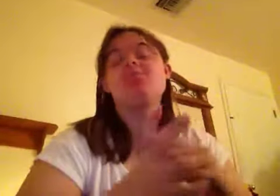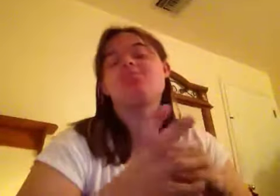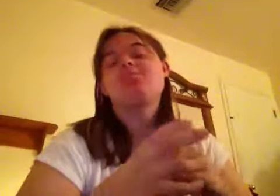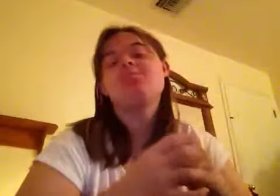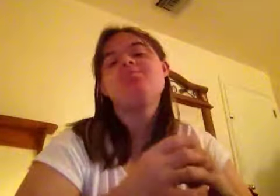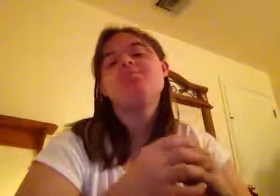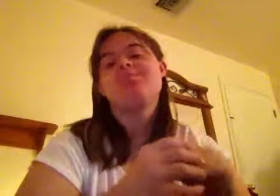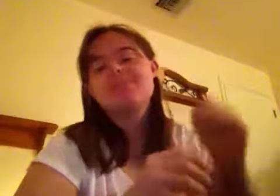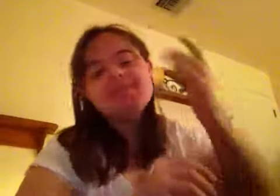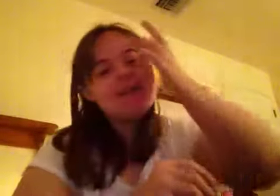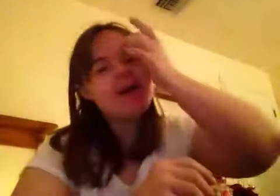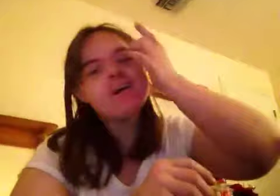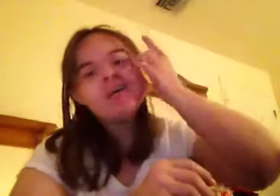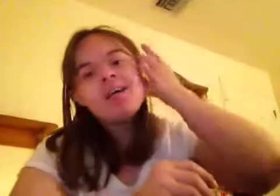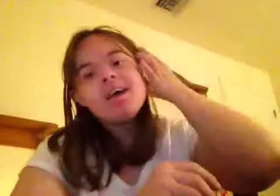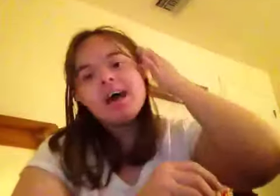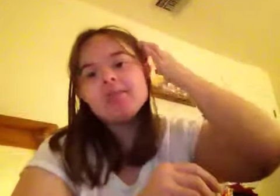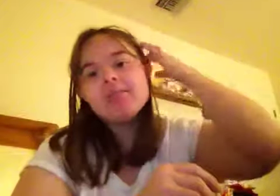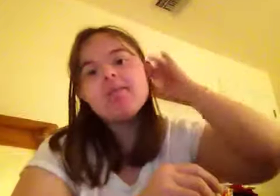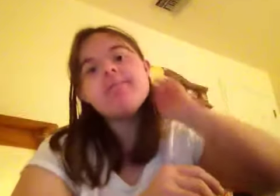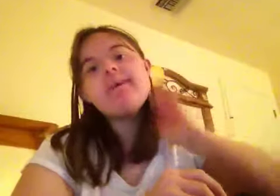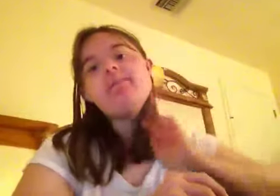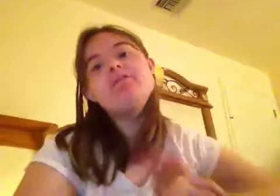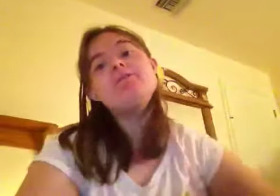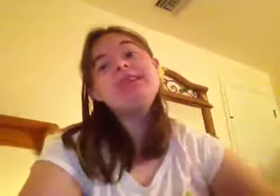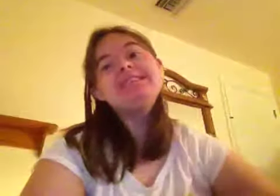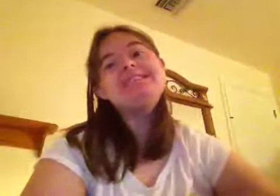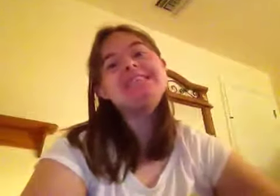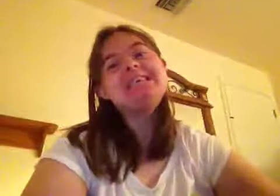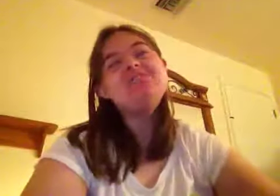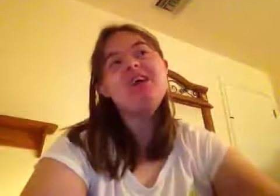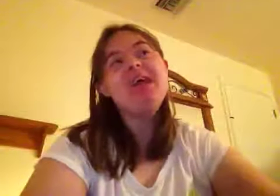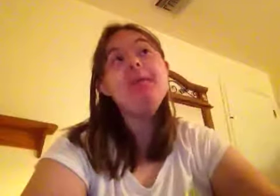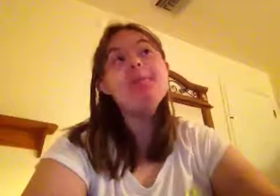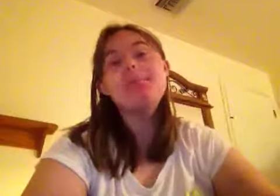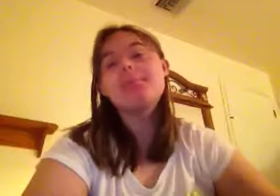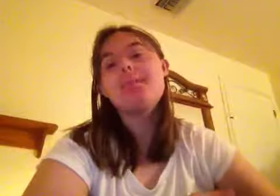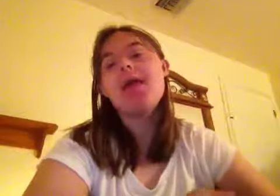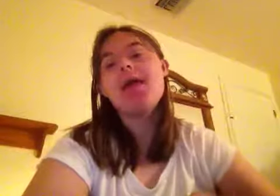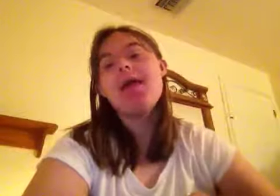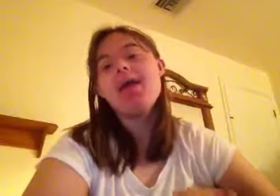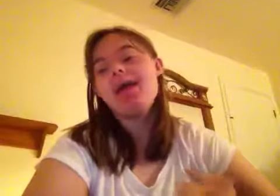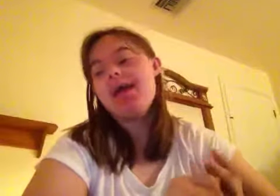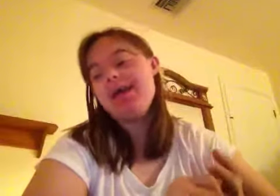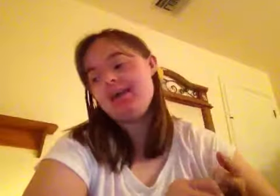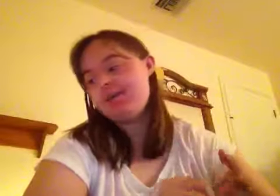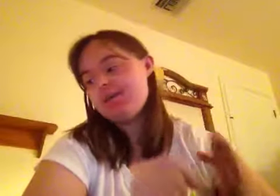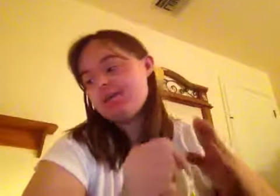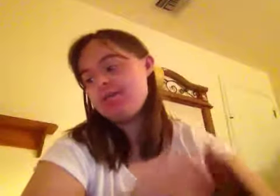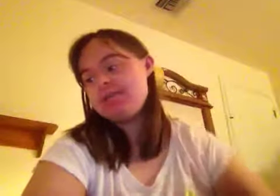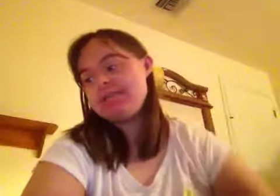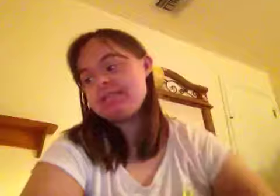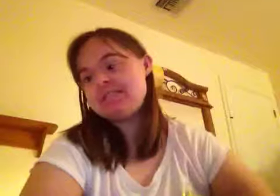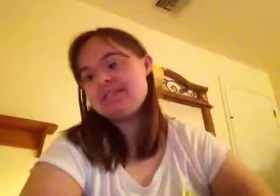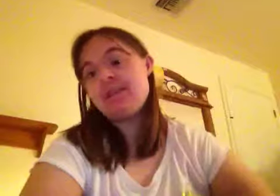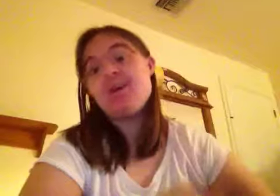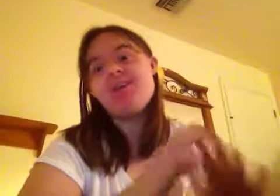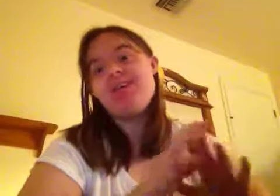yeah I'm a big friend of Lucas and Jenny and Lucas did all my